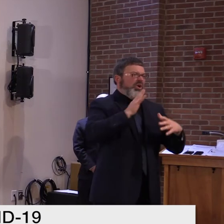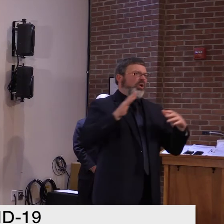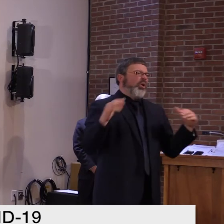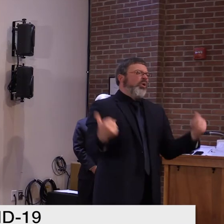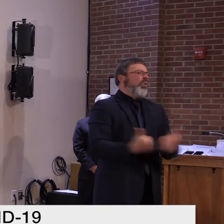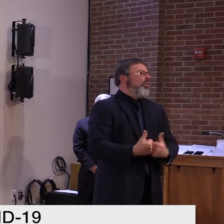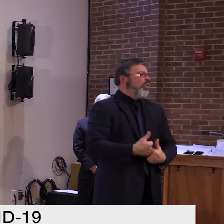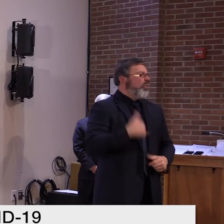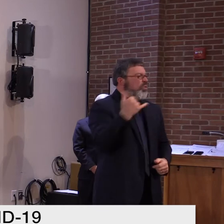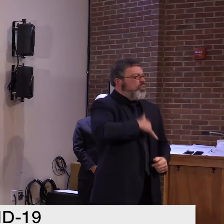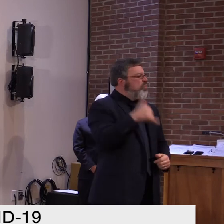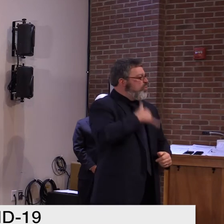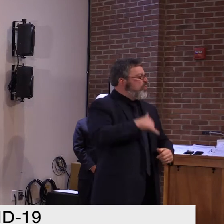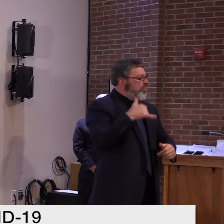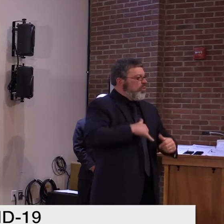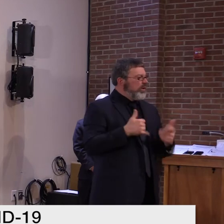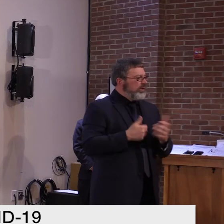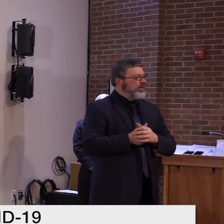All right. Thank you.